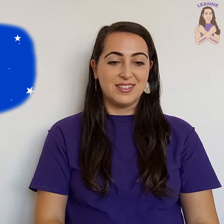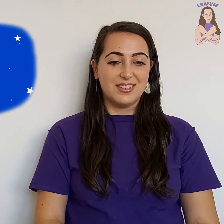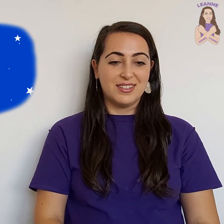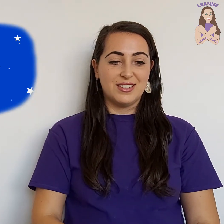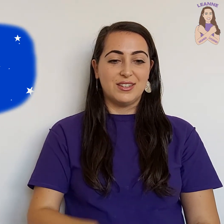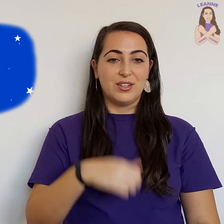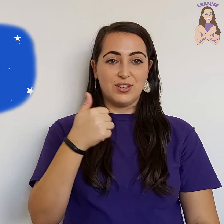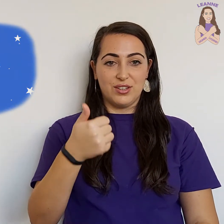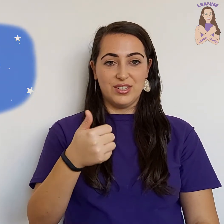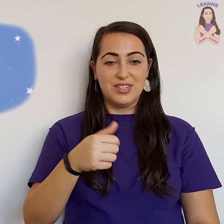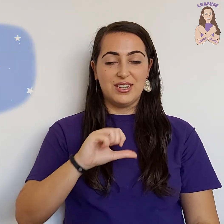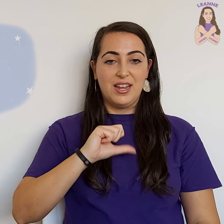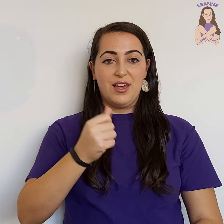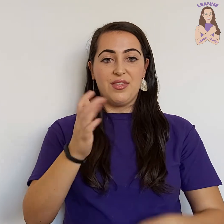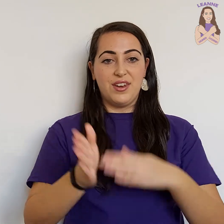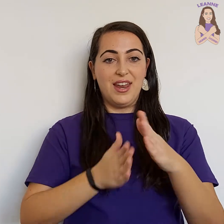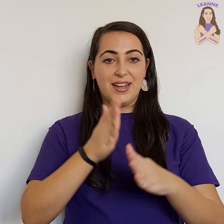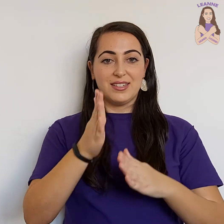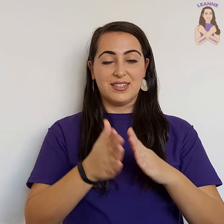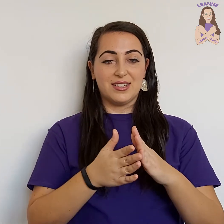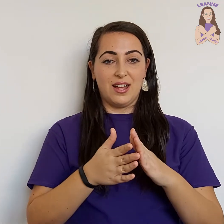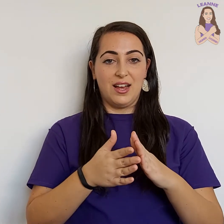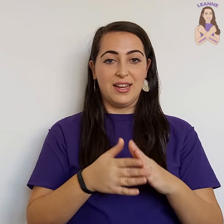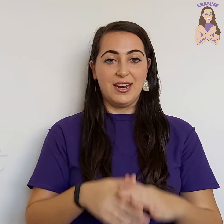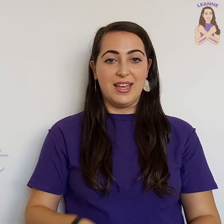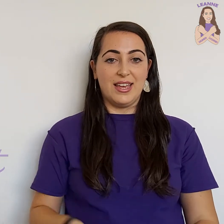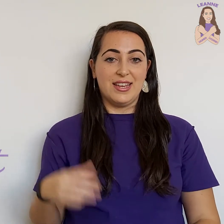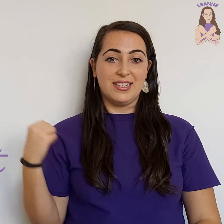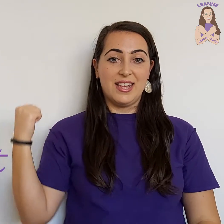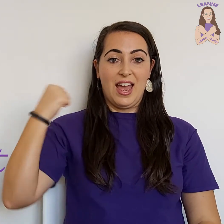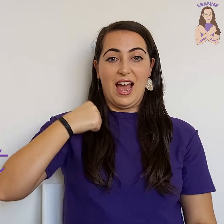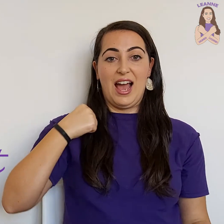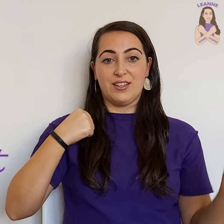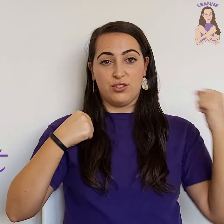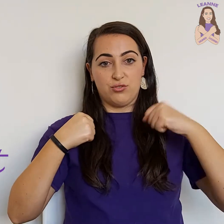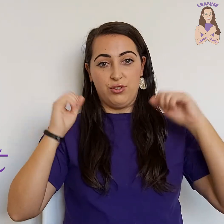Good. The next sign is astronaut,